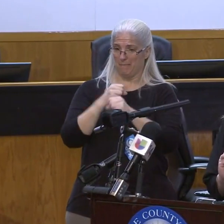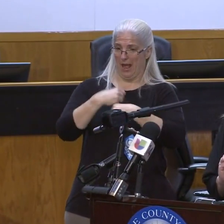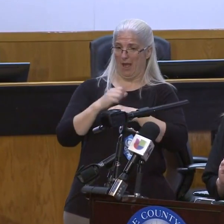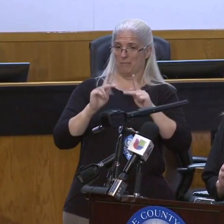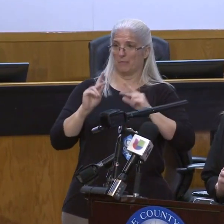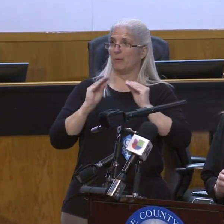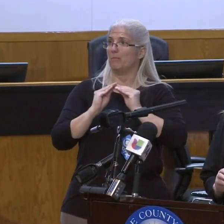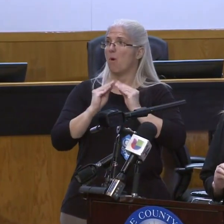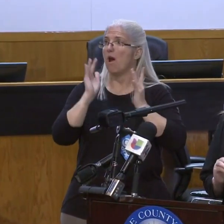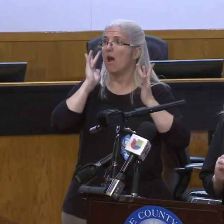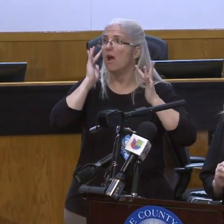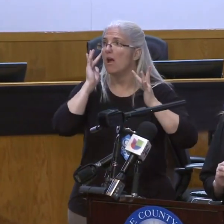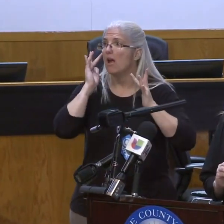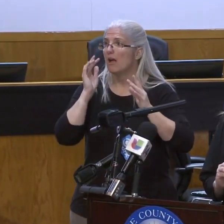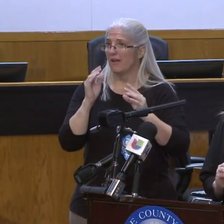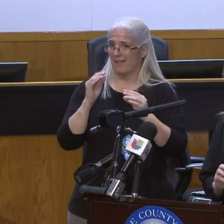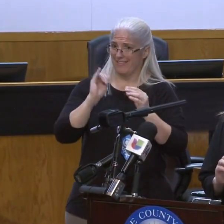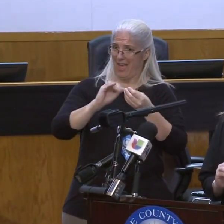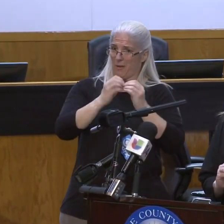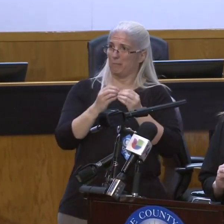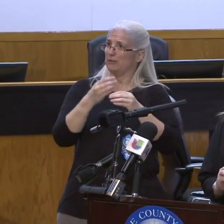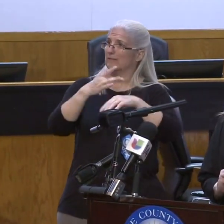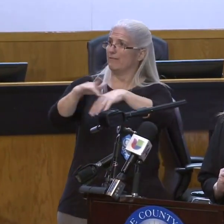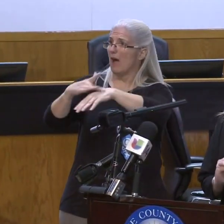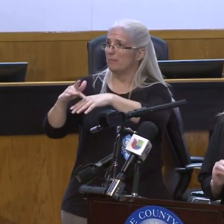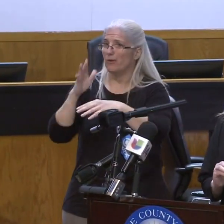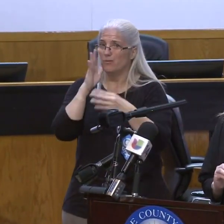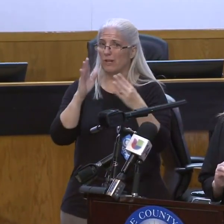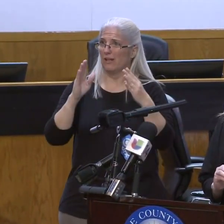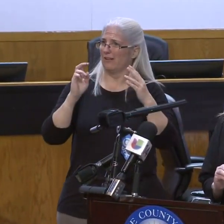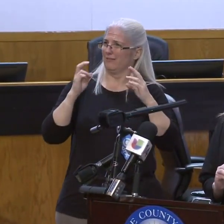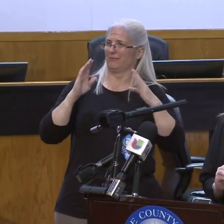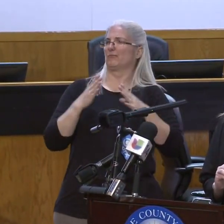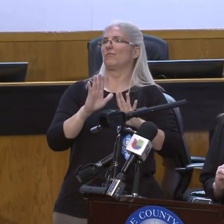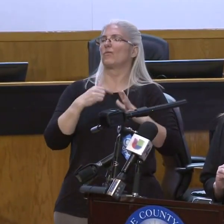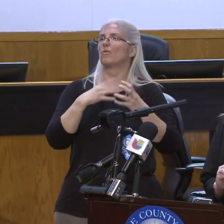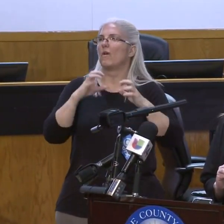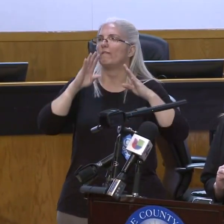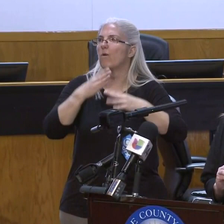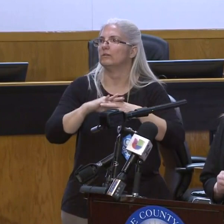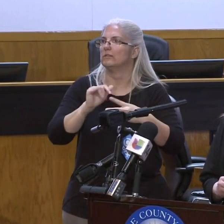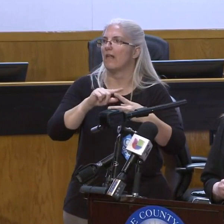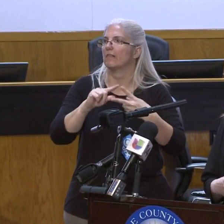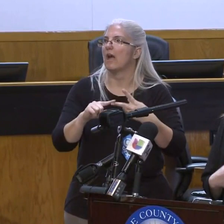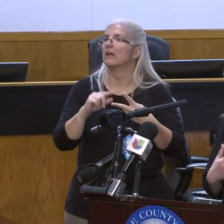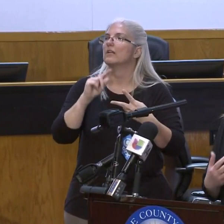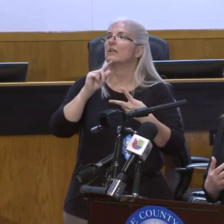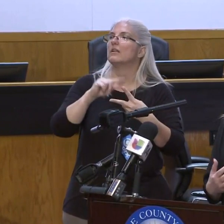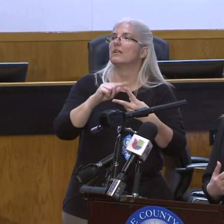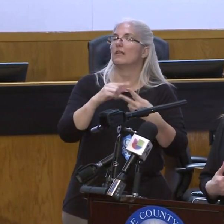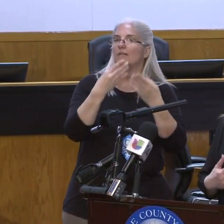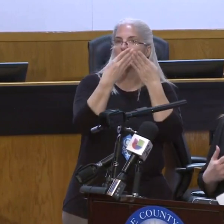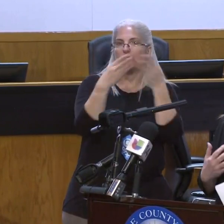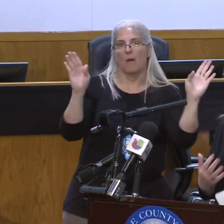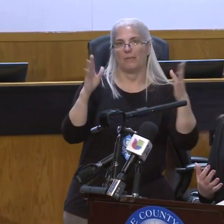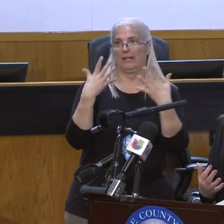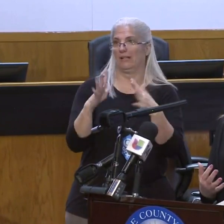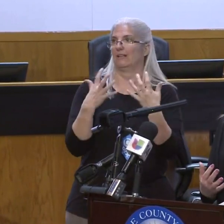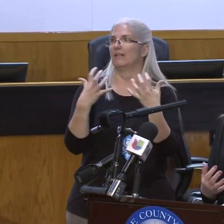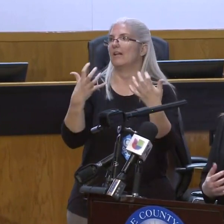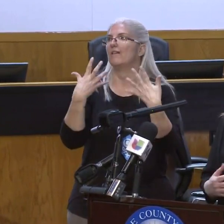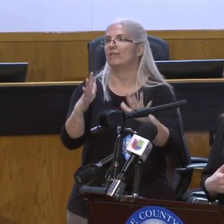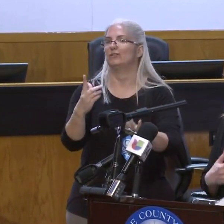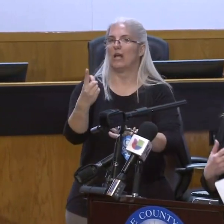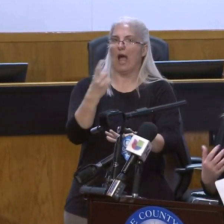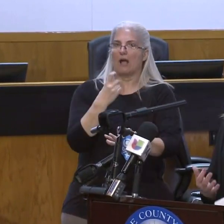make it public? Two things I would say. One is the public is asking us for that information, and I think partly they want to know how they